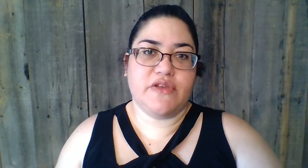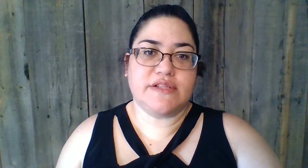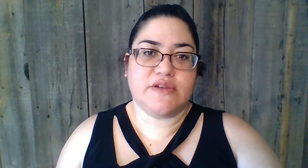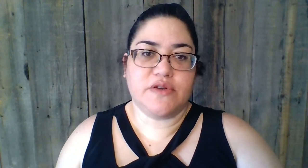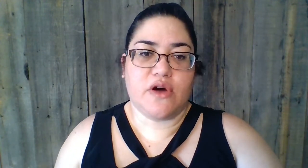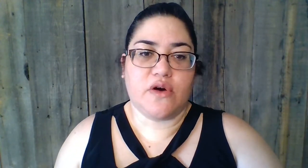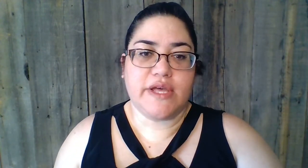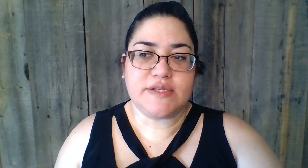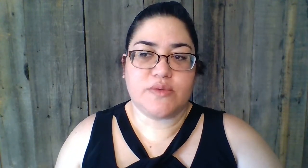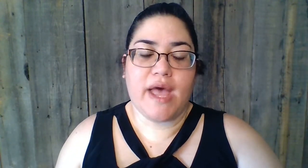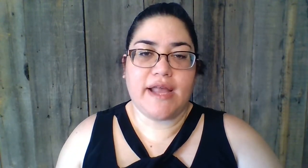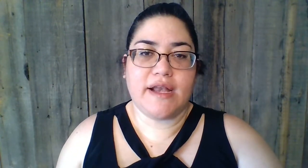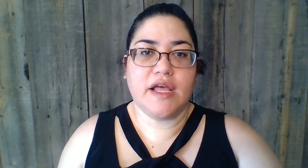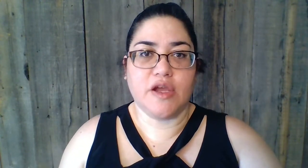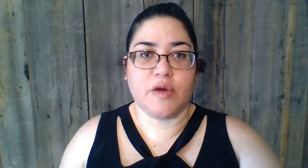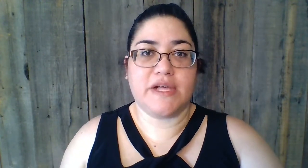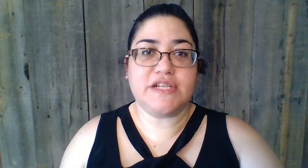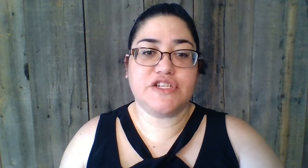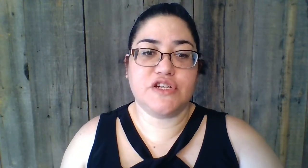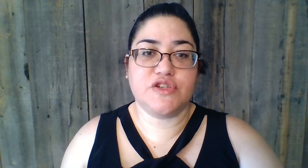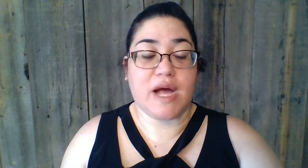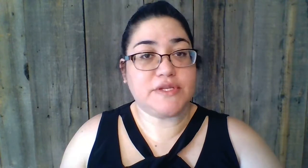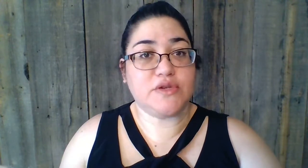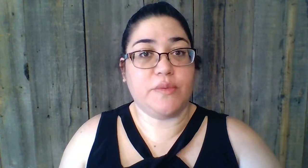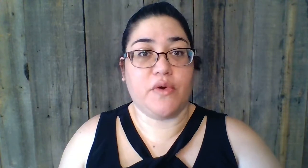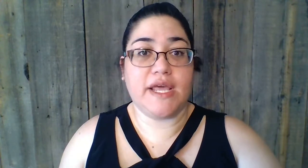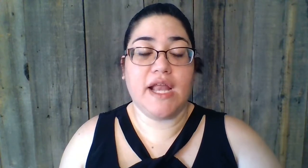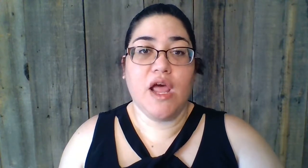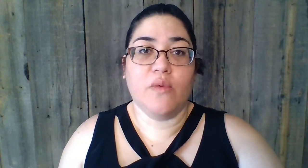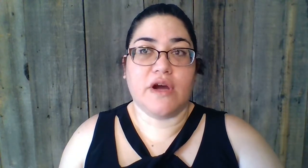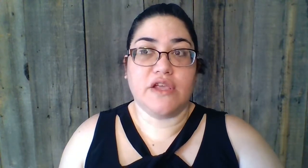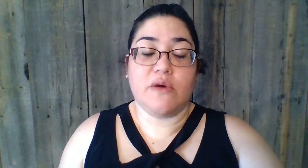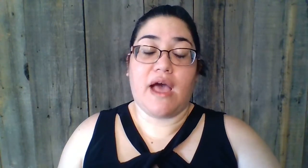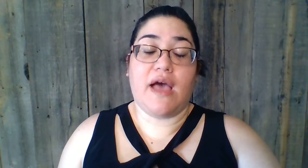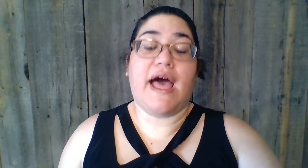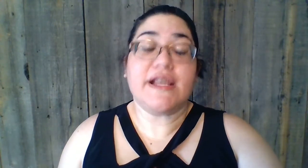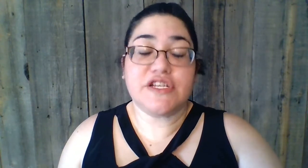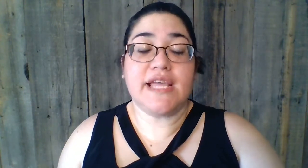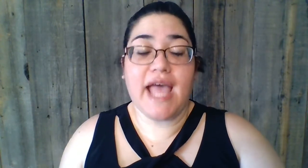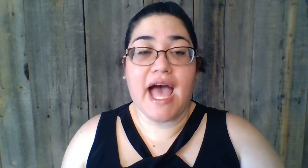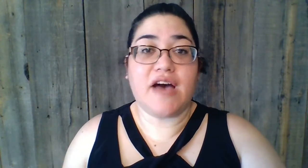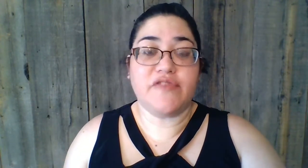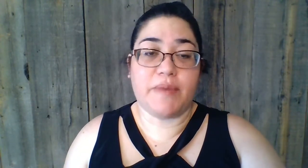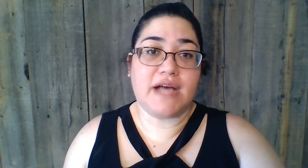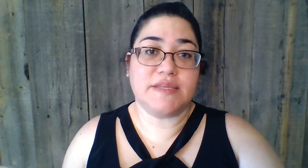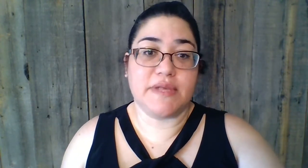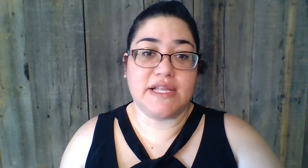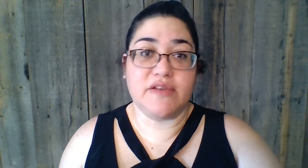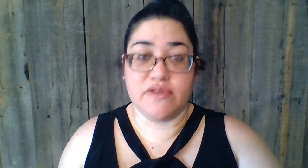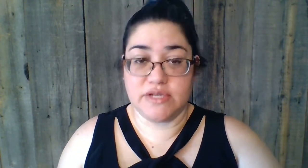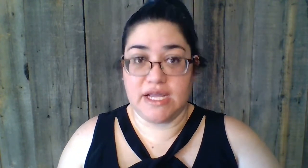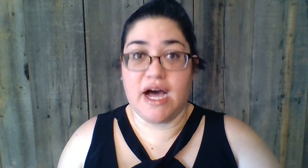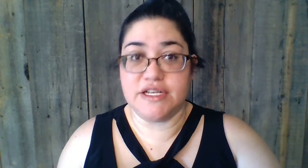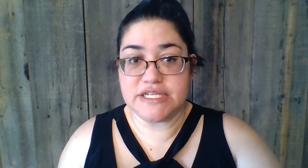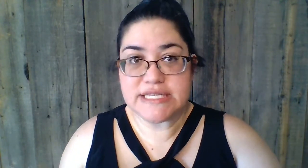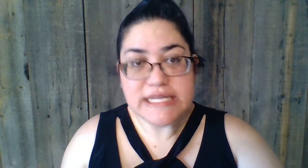you that don't know, it's when your blood sugar drops to a point where you actually have the possibility of losing consciousness.